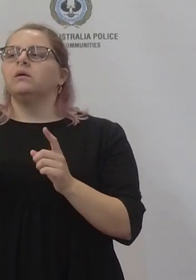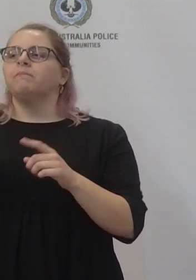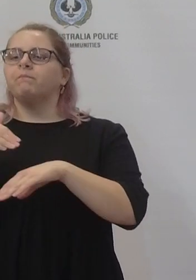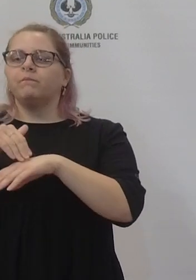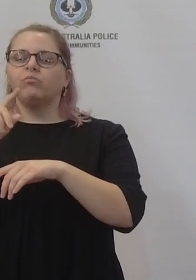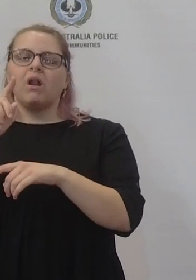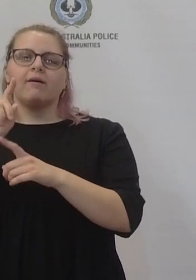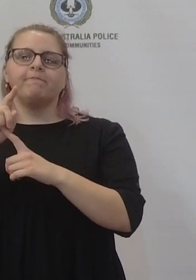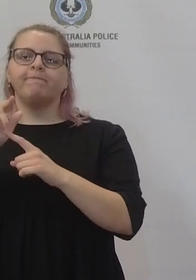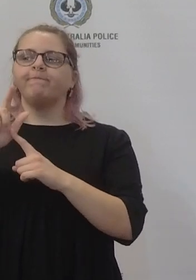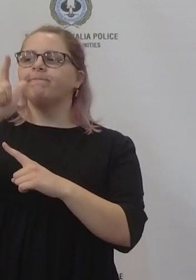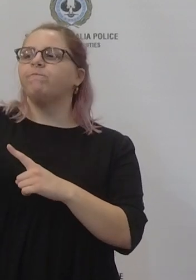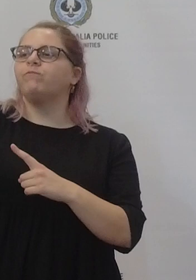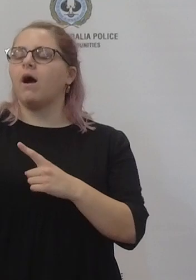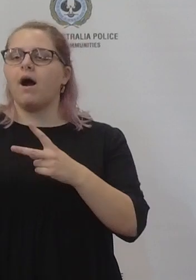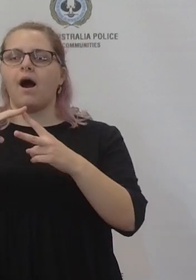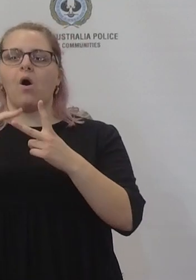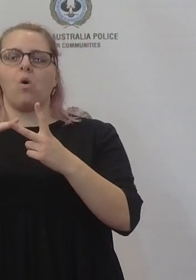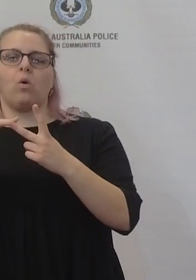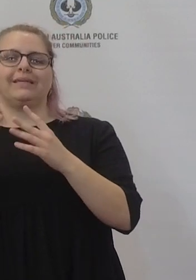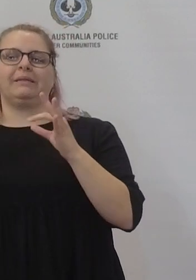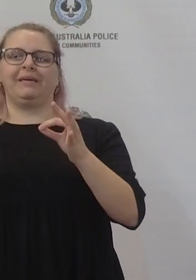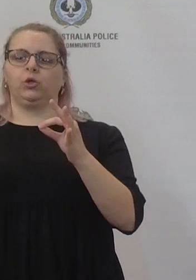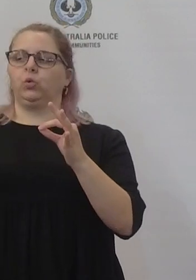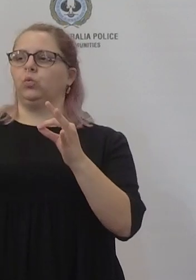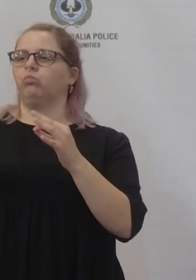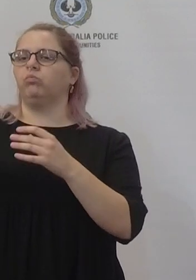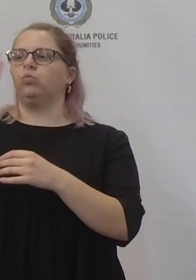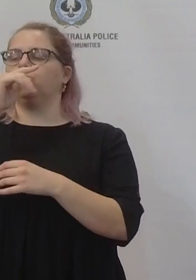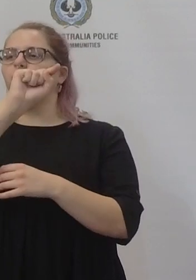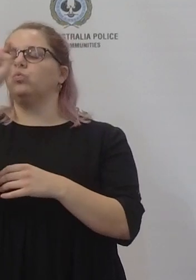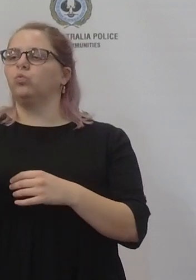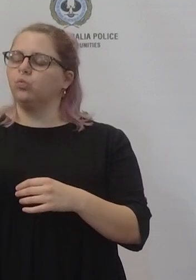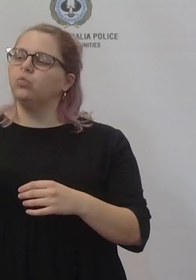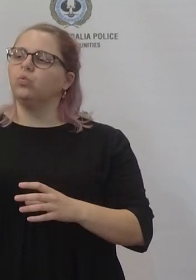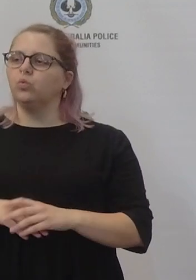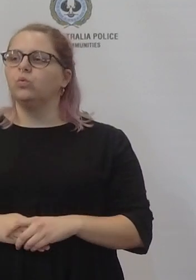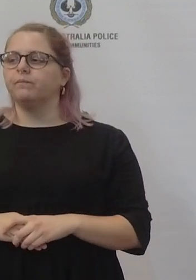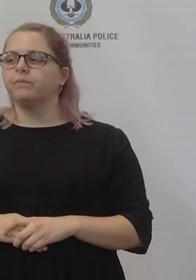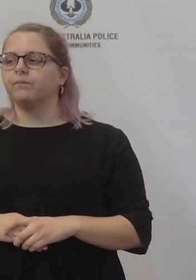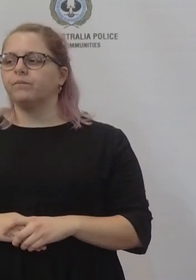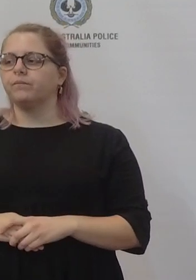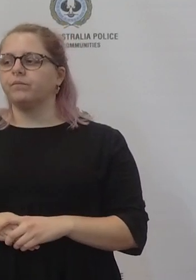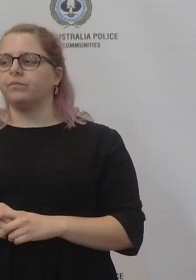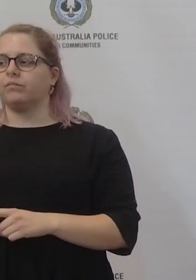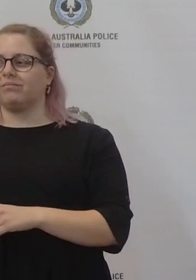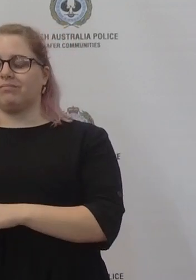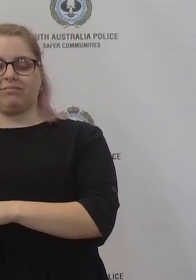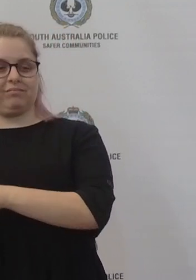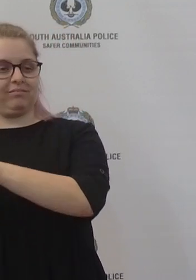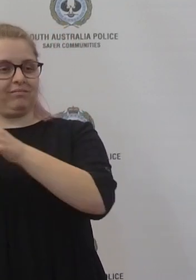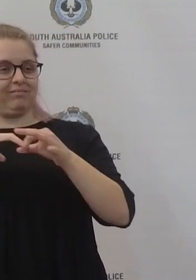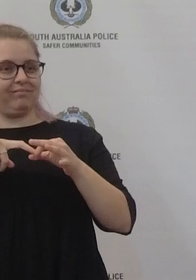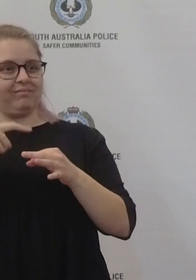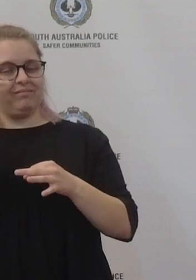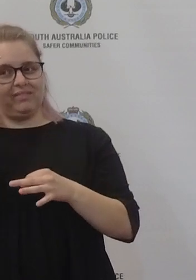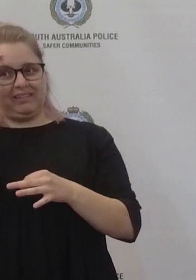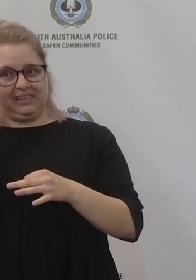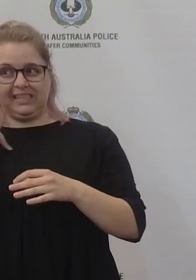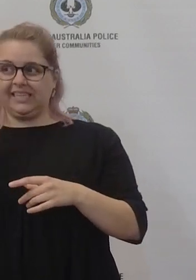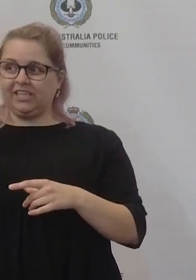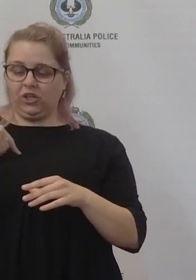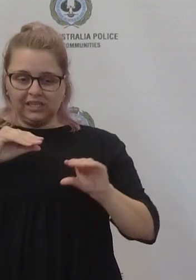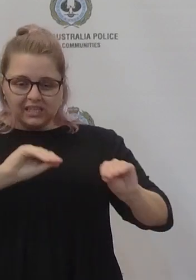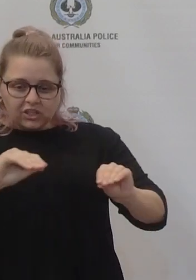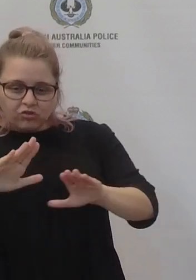metropolitan area makes it a little bit more tricky but we're going okay. Do you think there'll be any negative with having teachers having to wear a face mask for in the teaching? know it's just